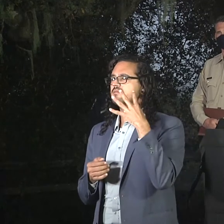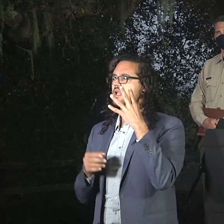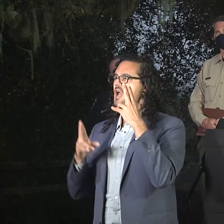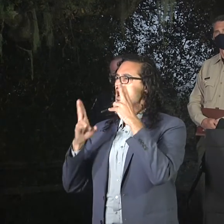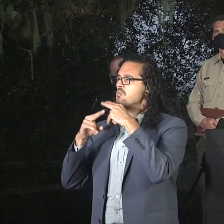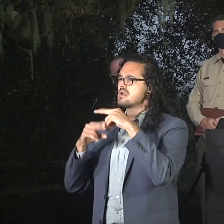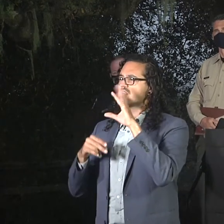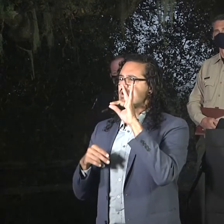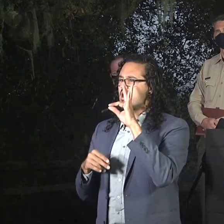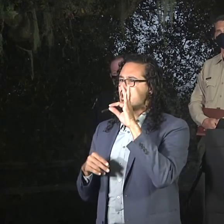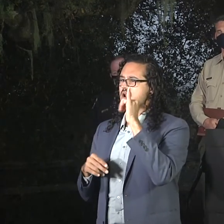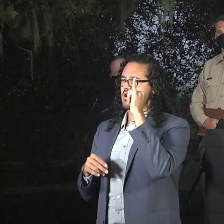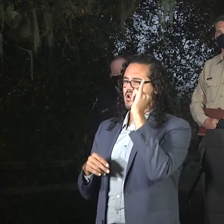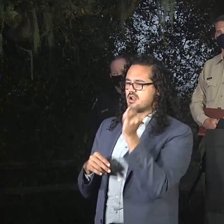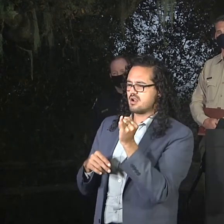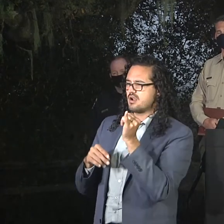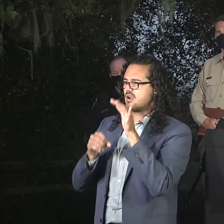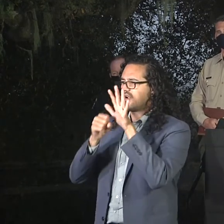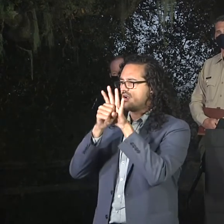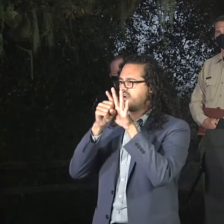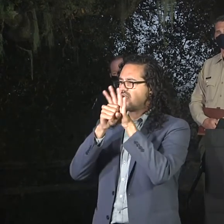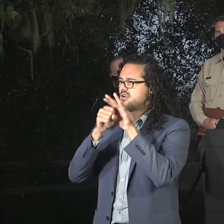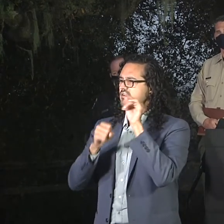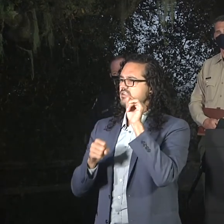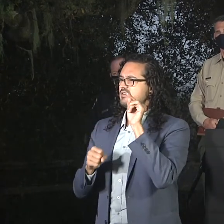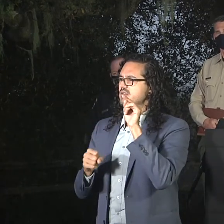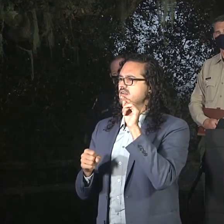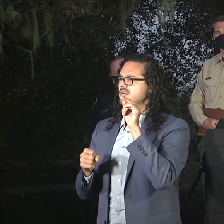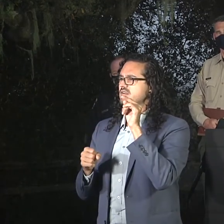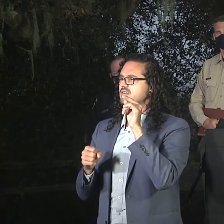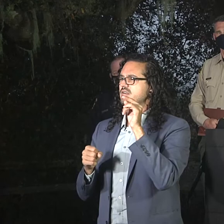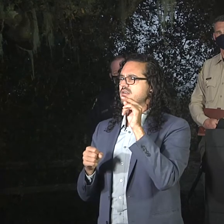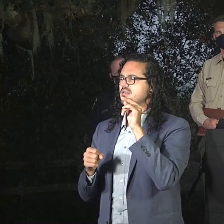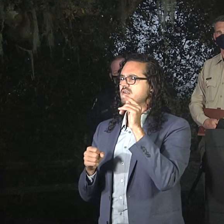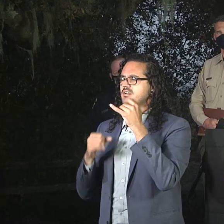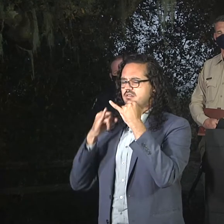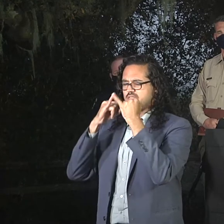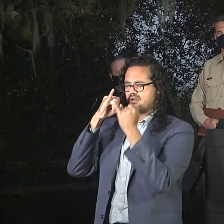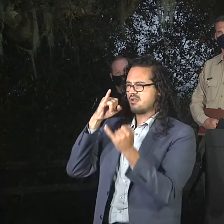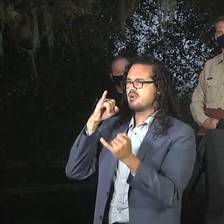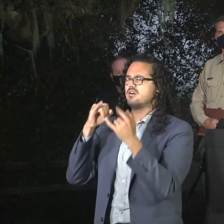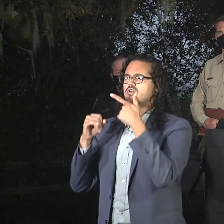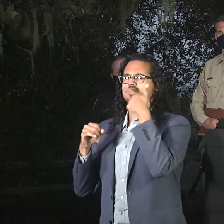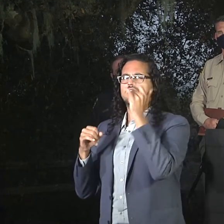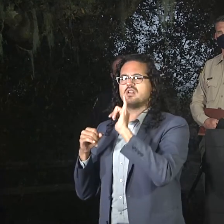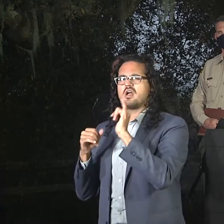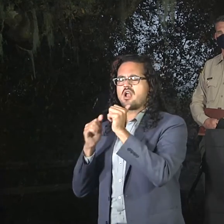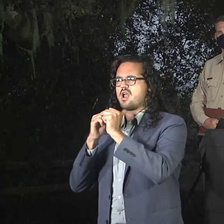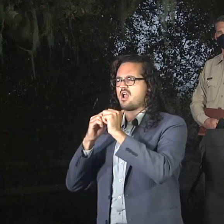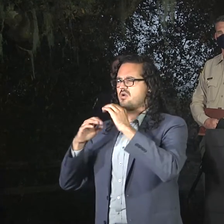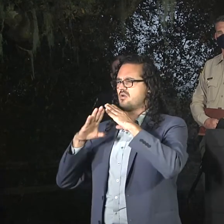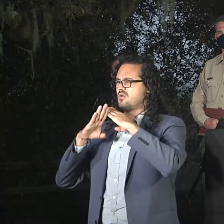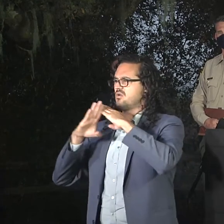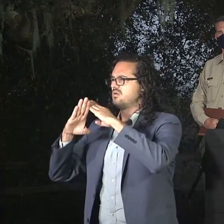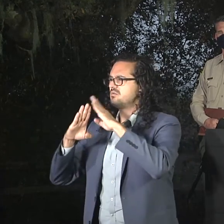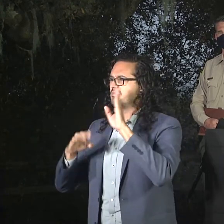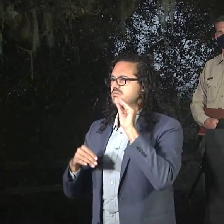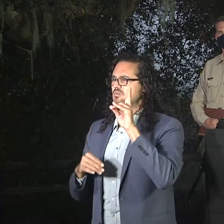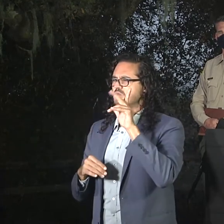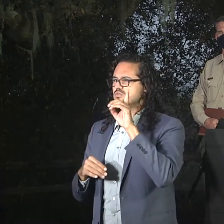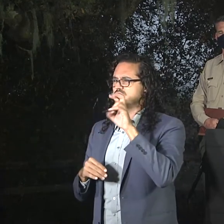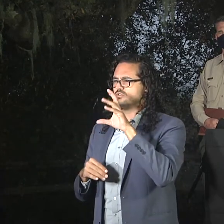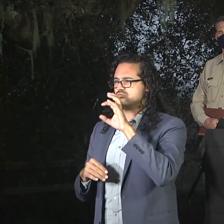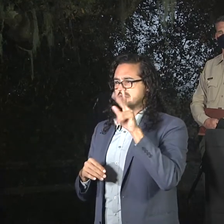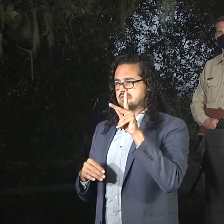or not they're putting any structures in jeopardy? Sure. The question is related to the line being constructed on the Highway 9 corridor